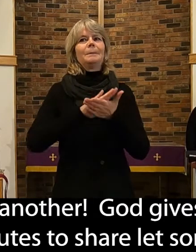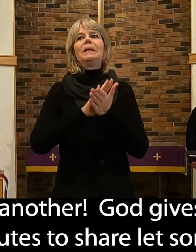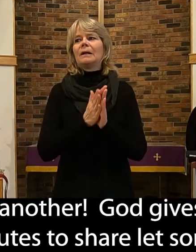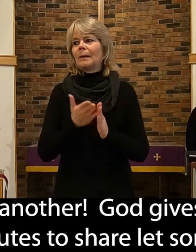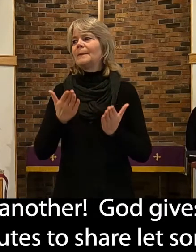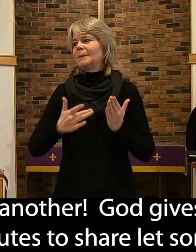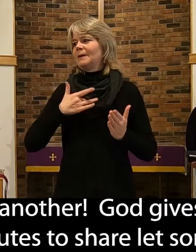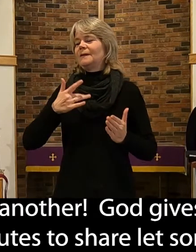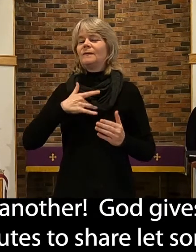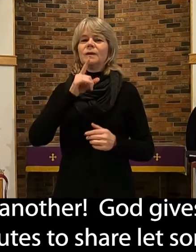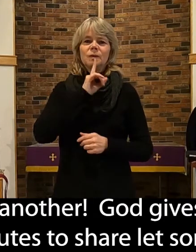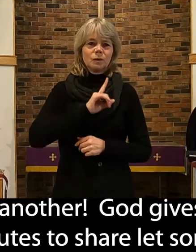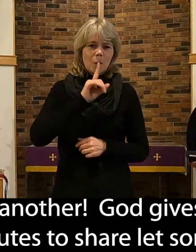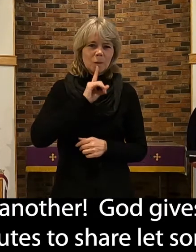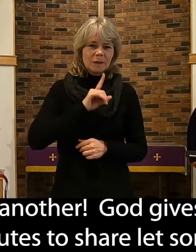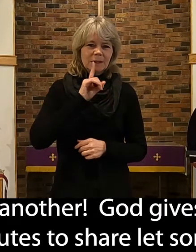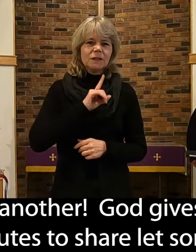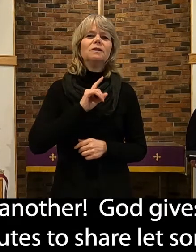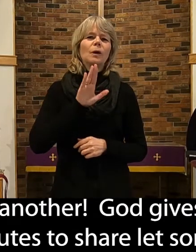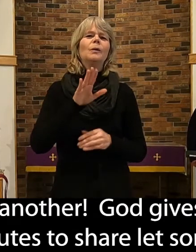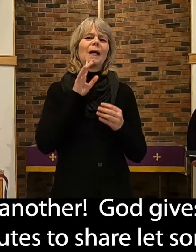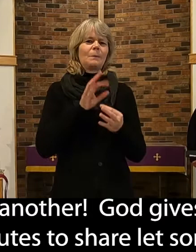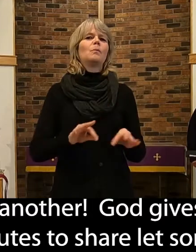time to connect with one another.